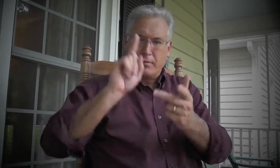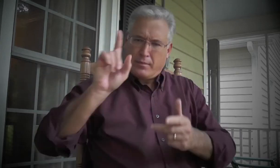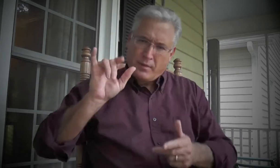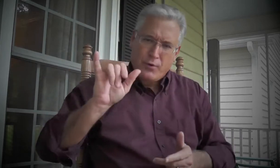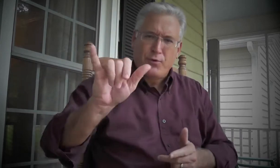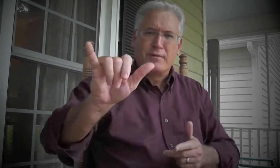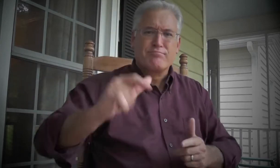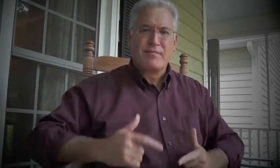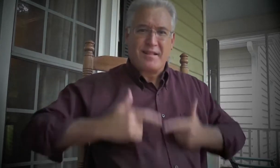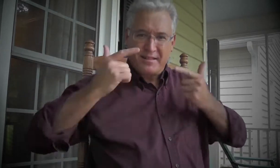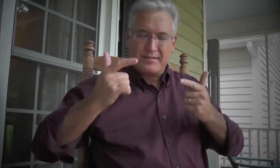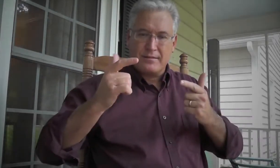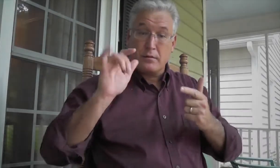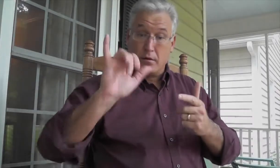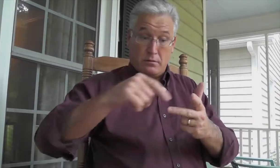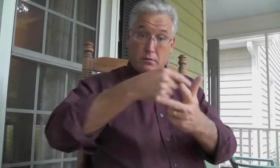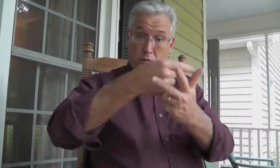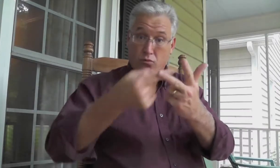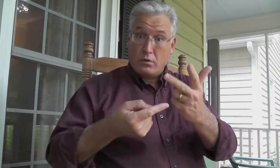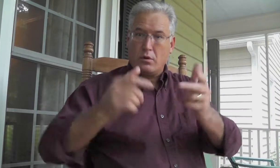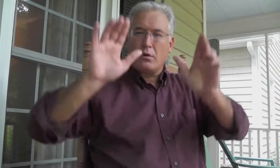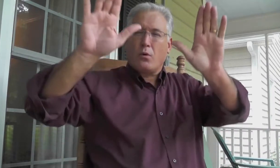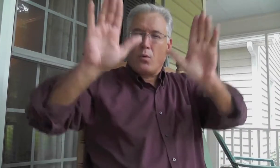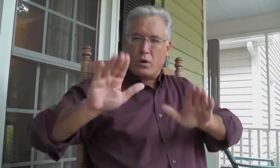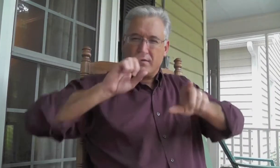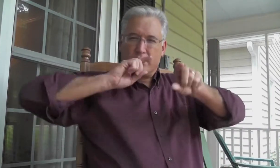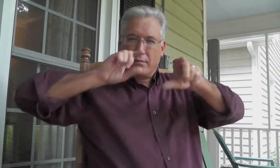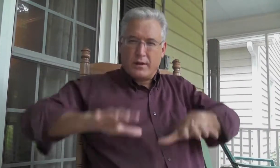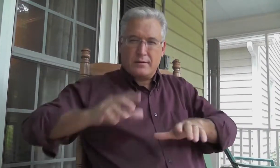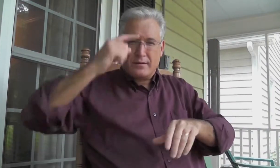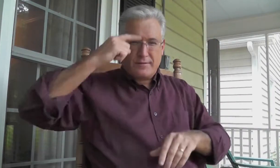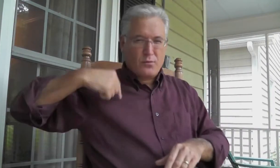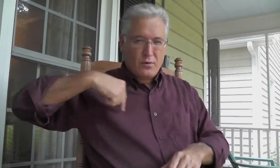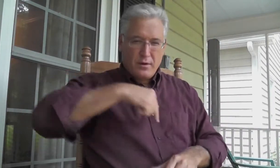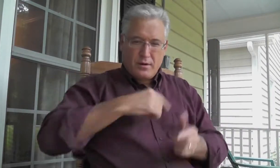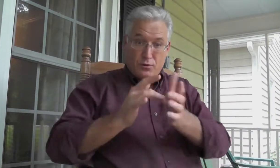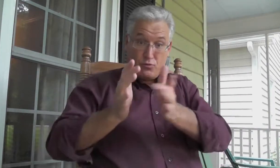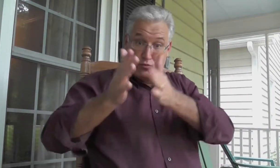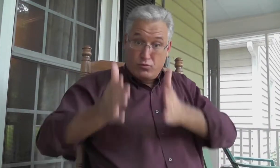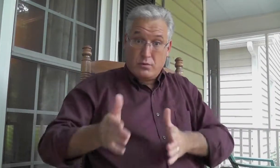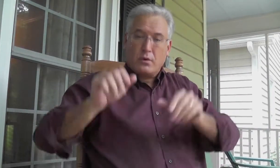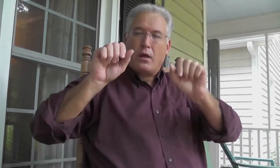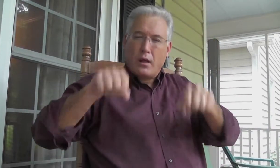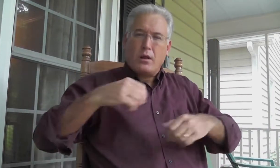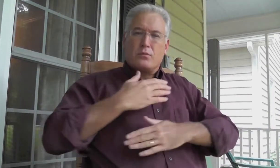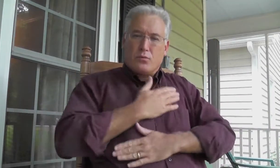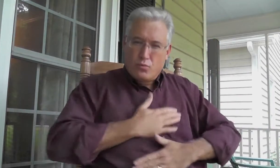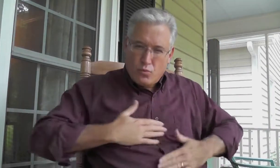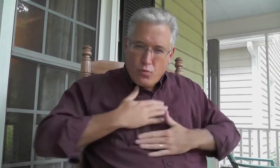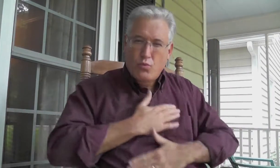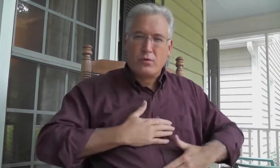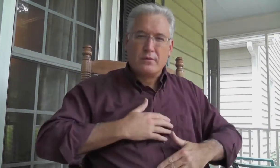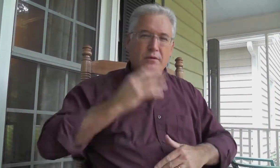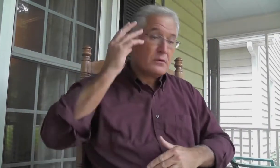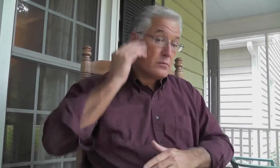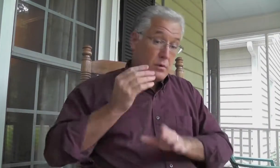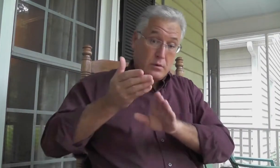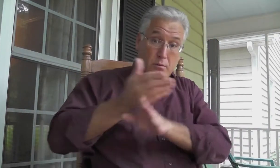righteousness. And lastly, eternal life. These three things are wonderful blessings for us in Christ that we can enjoy